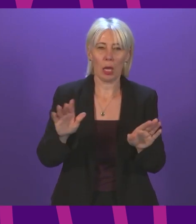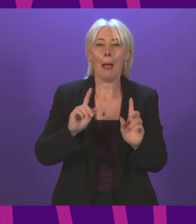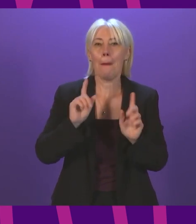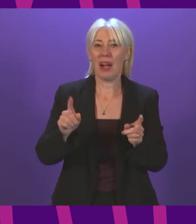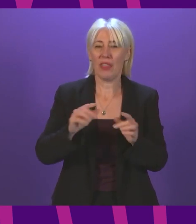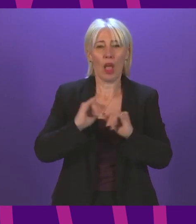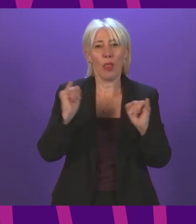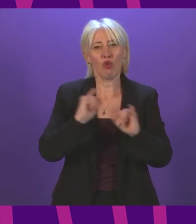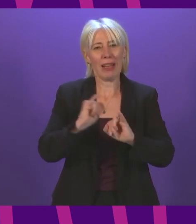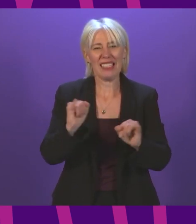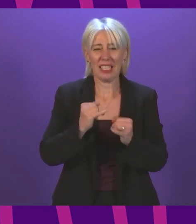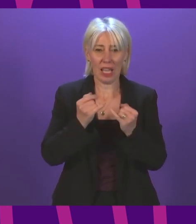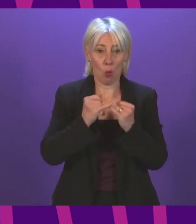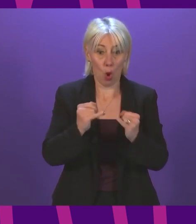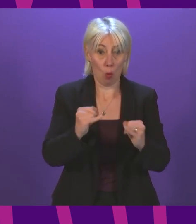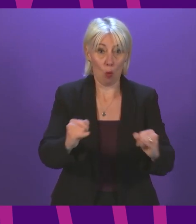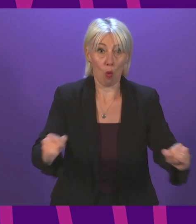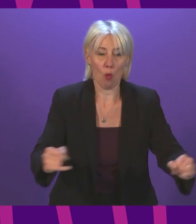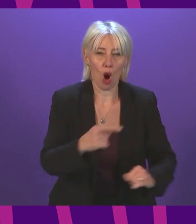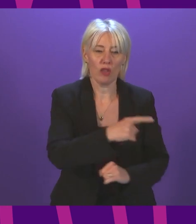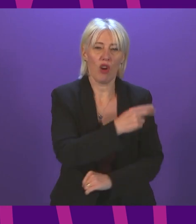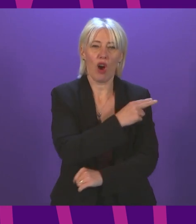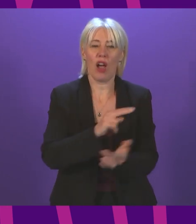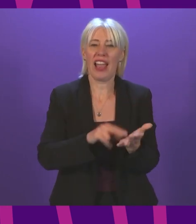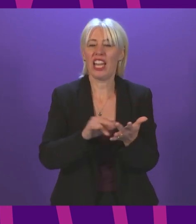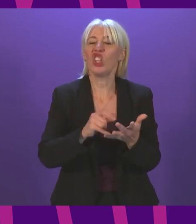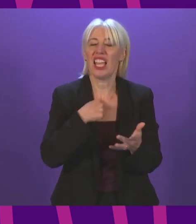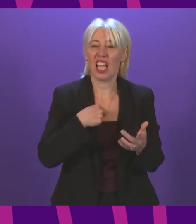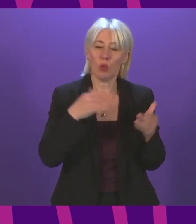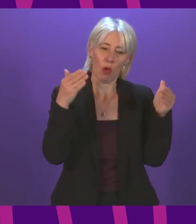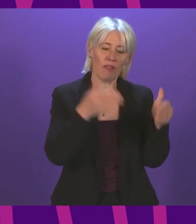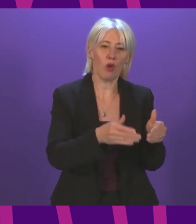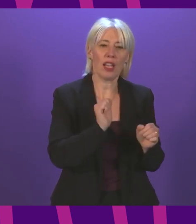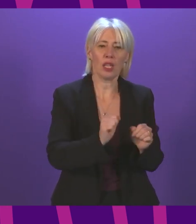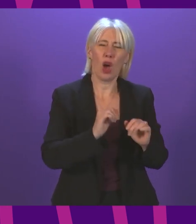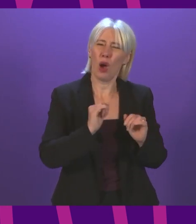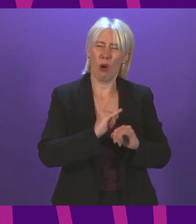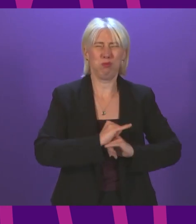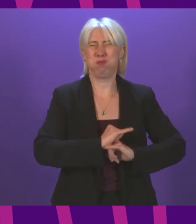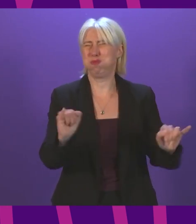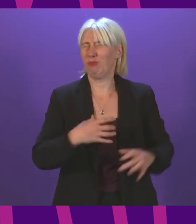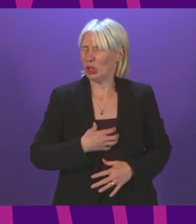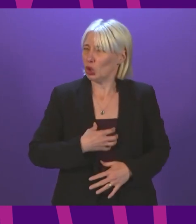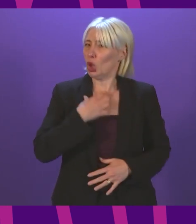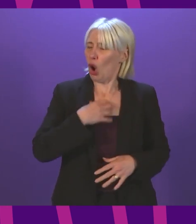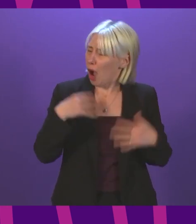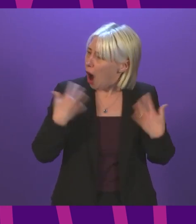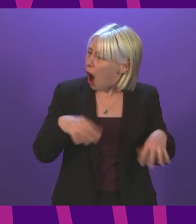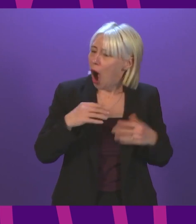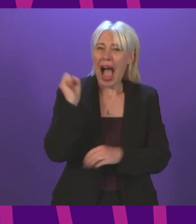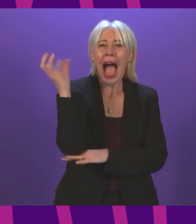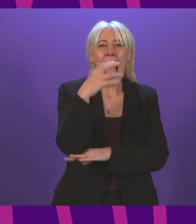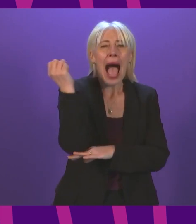crisis in our NHS that I want to focus on today. Shocking ambulance waiting times are risking lives.